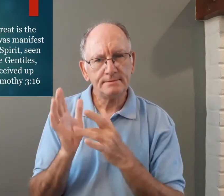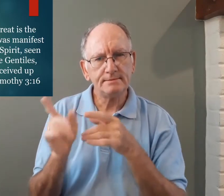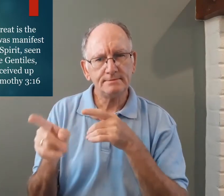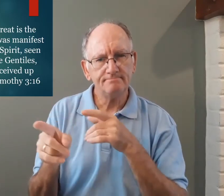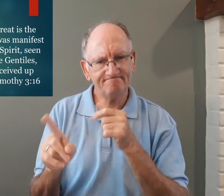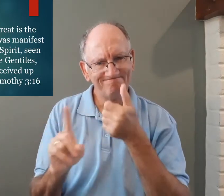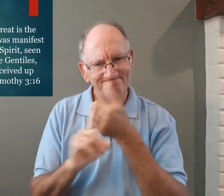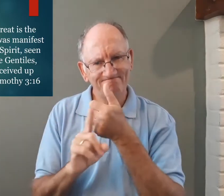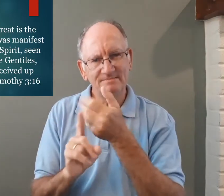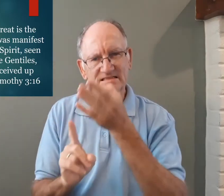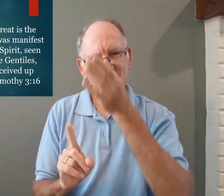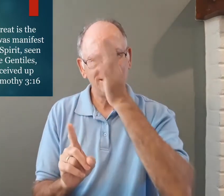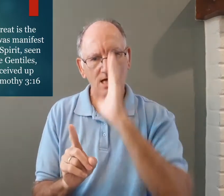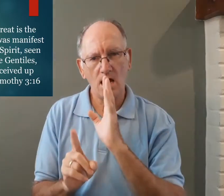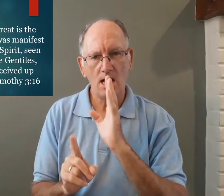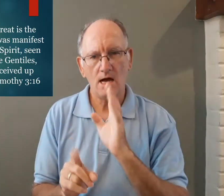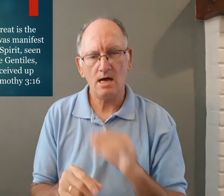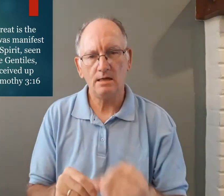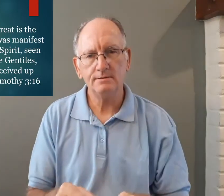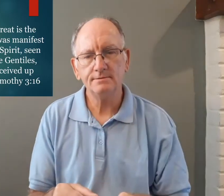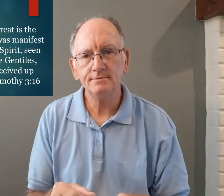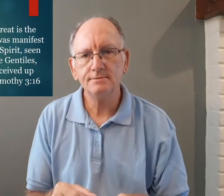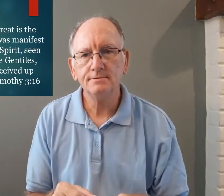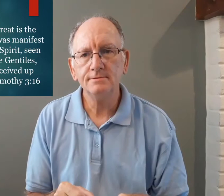I believe that Jesus is God